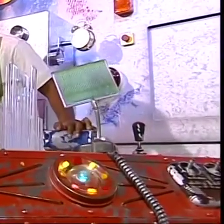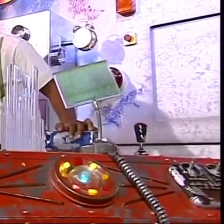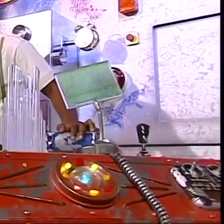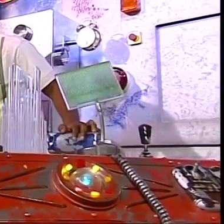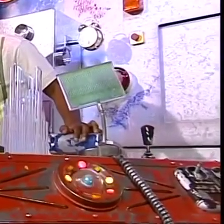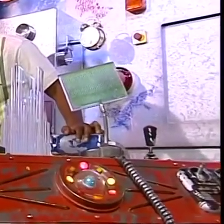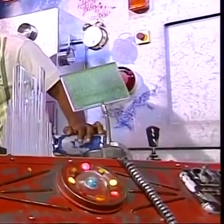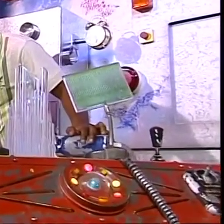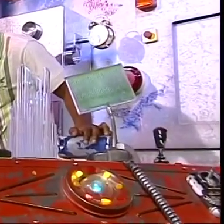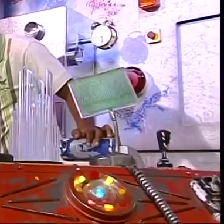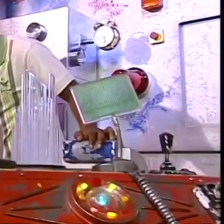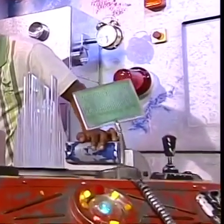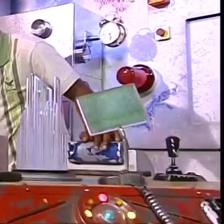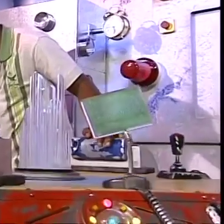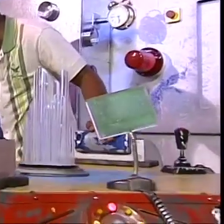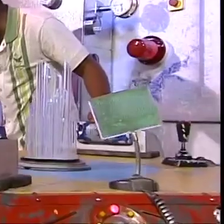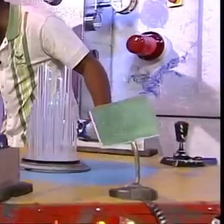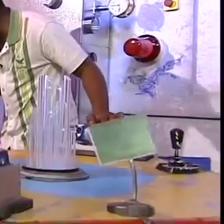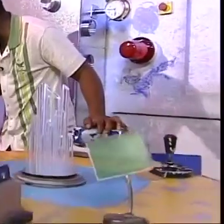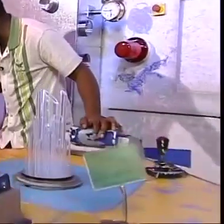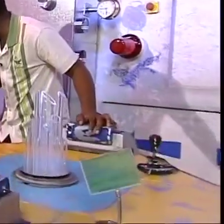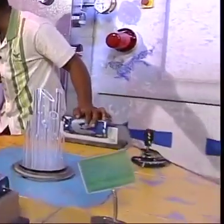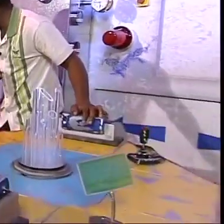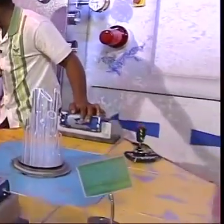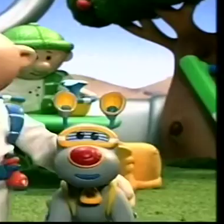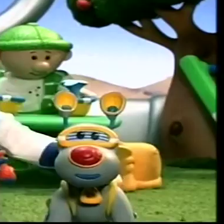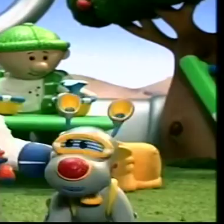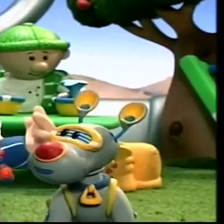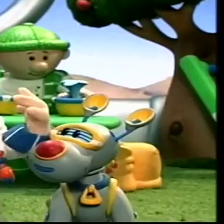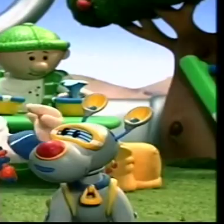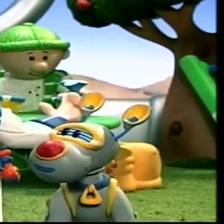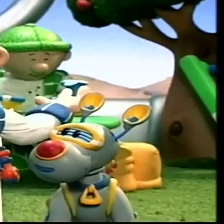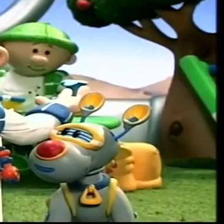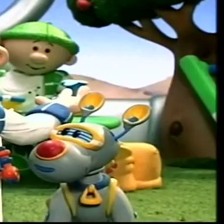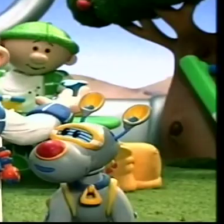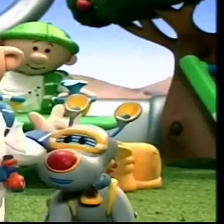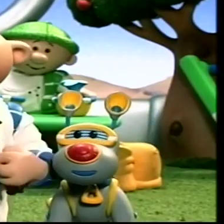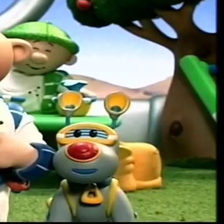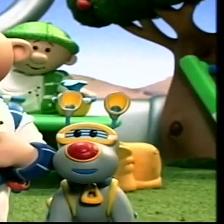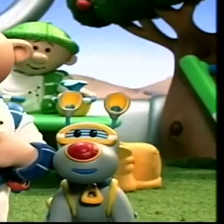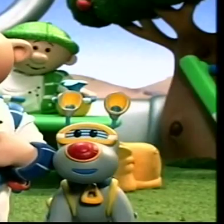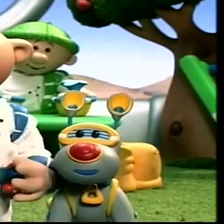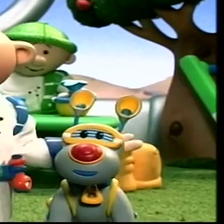Space explorer Sid here. How's everything going on Moona Luna, Jim? Hi, Sid. Eco is busy growing things and Ripple is working...